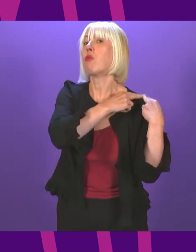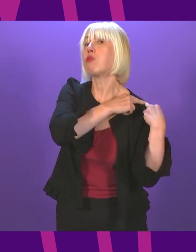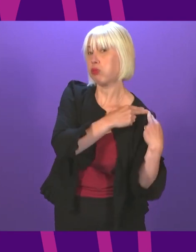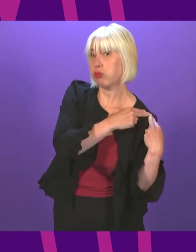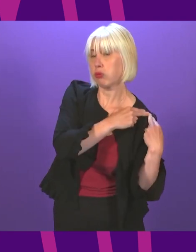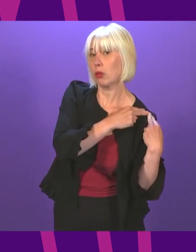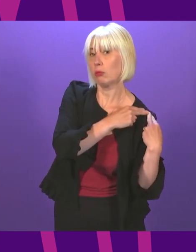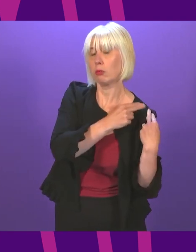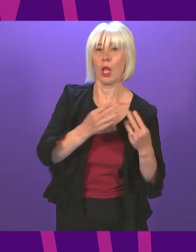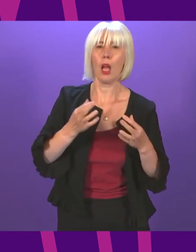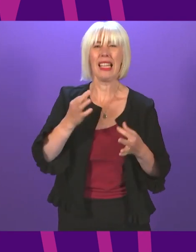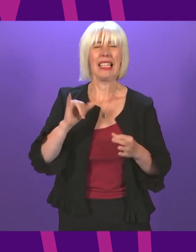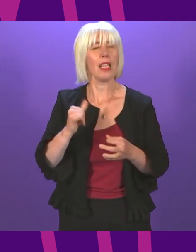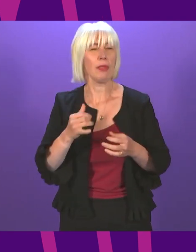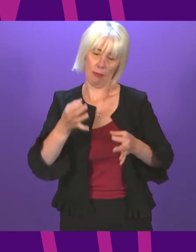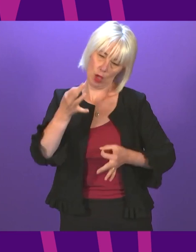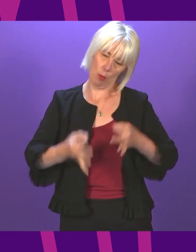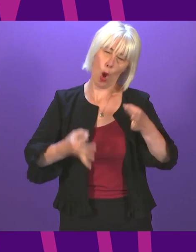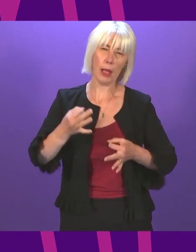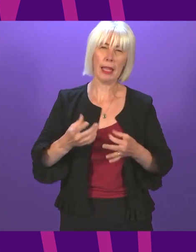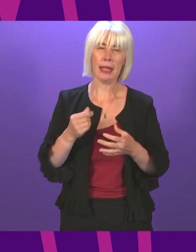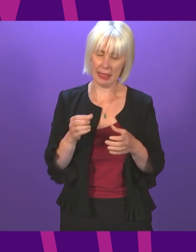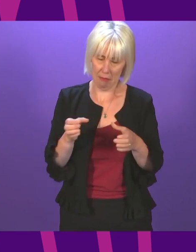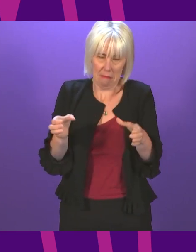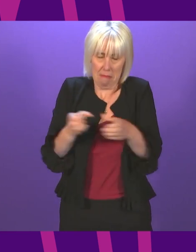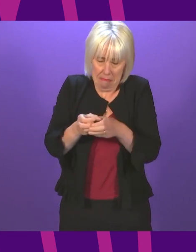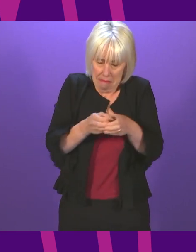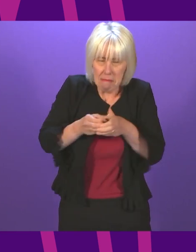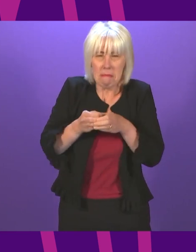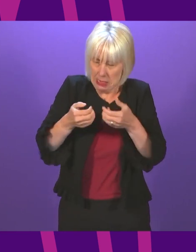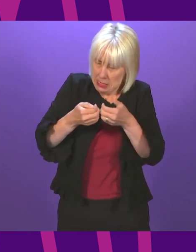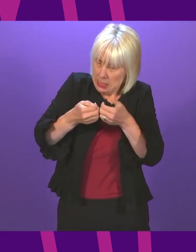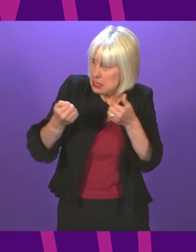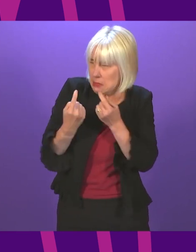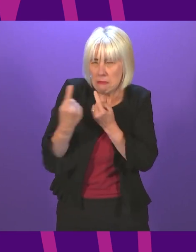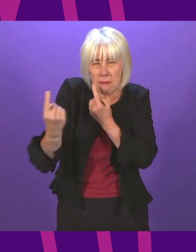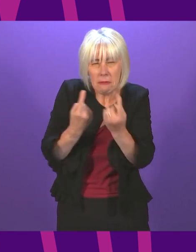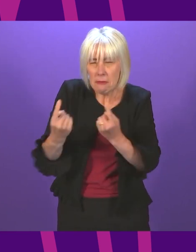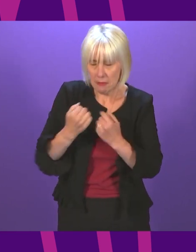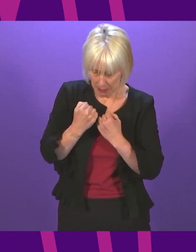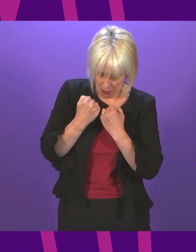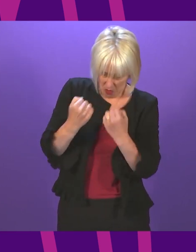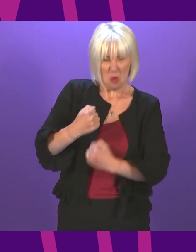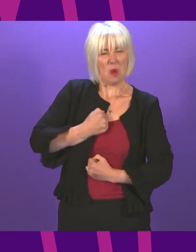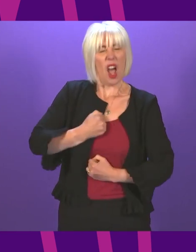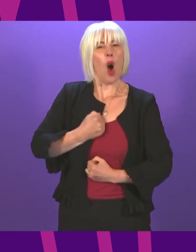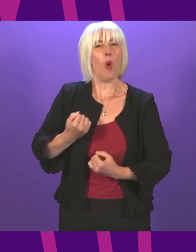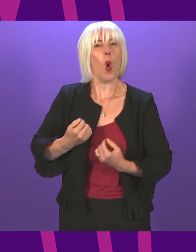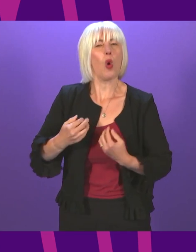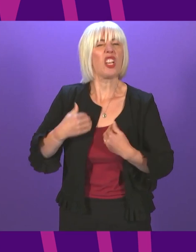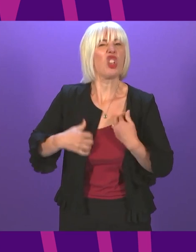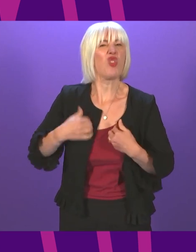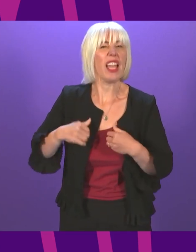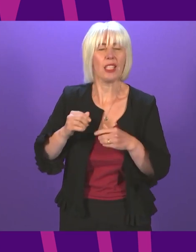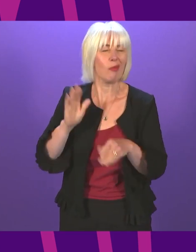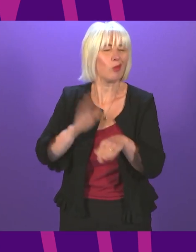politics can too often seem small, polarised, divided, focused on self-interest rather than the national